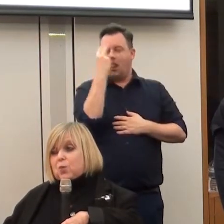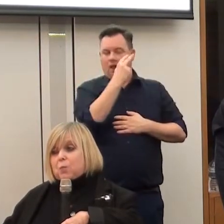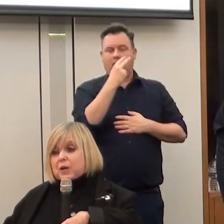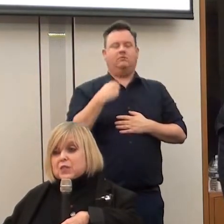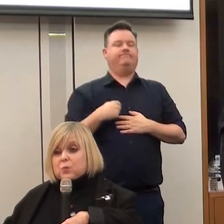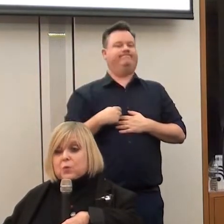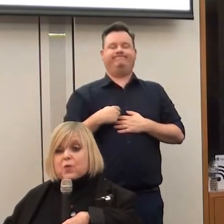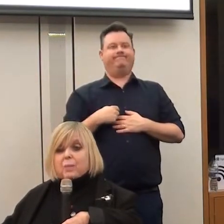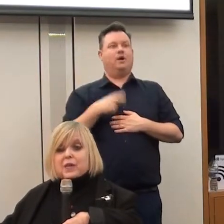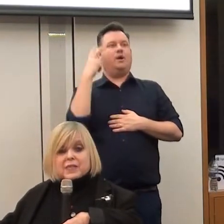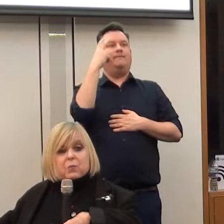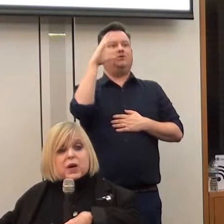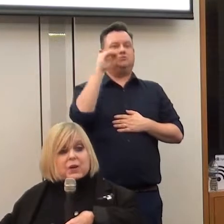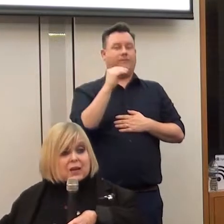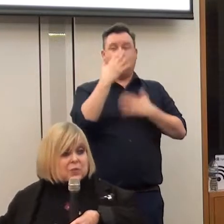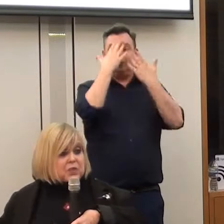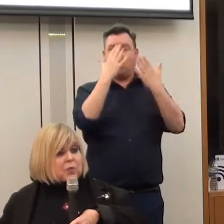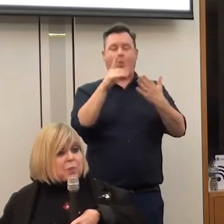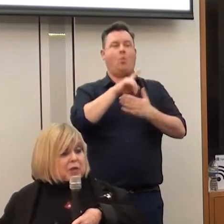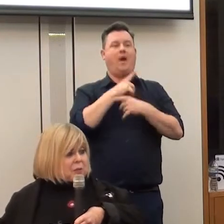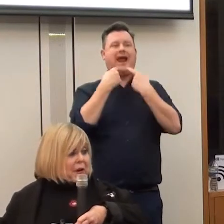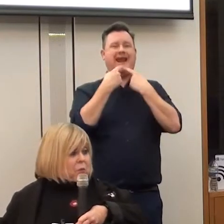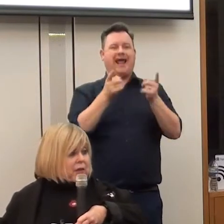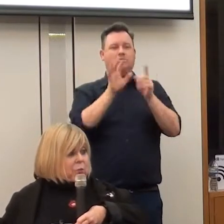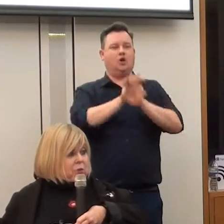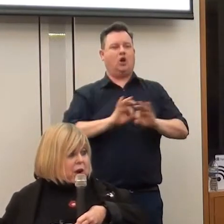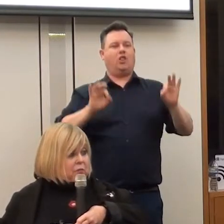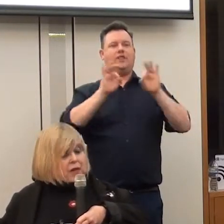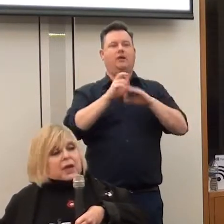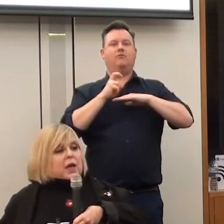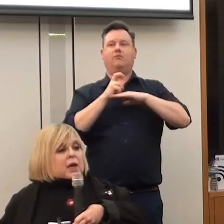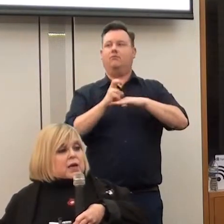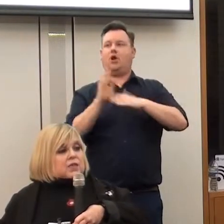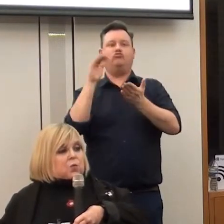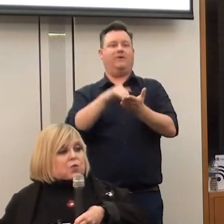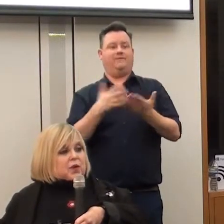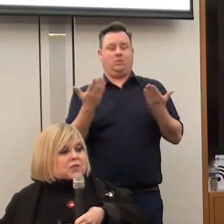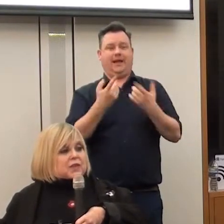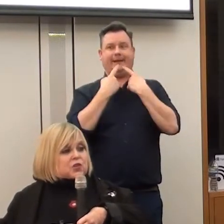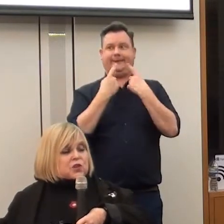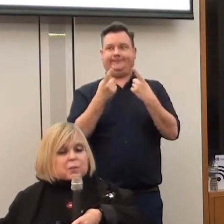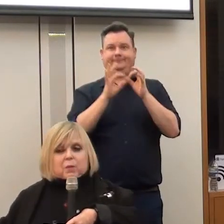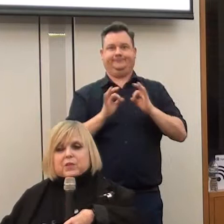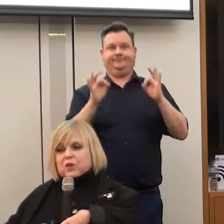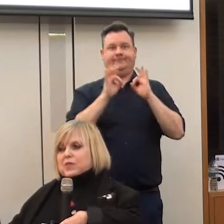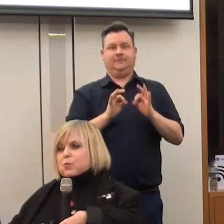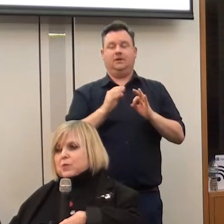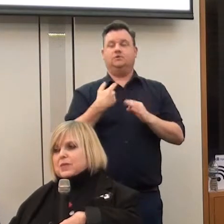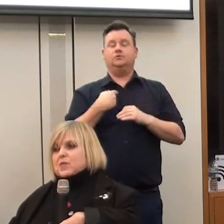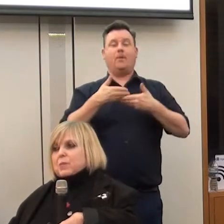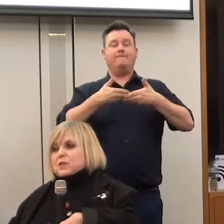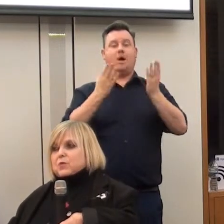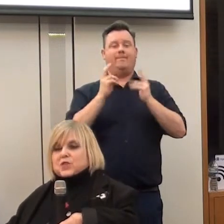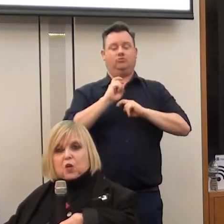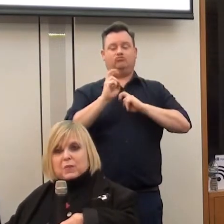have a clue what bus stop you were at because there were no announcements on the bus about where you were arriving. And so all of those things, you know, the public transport